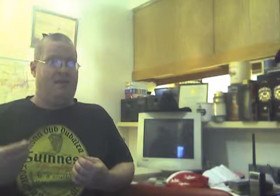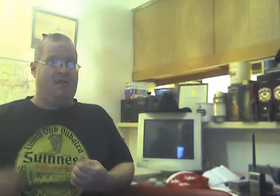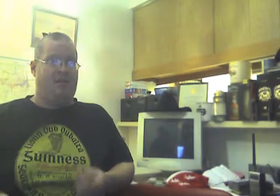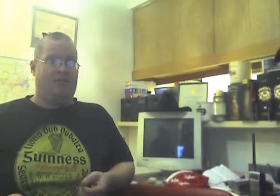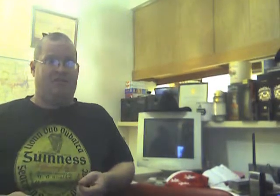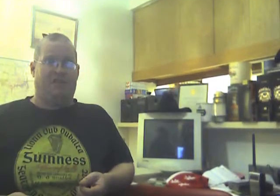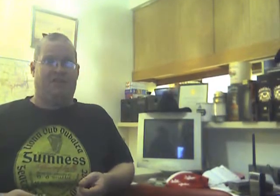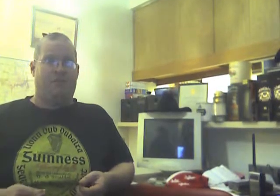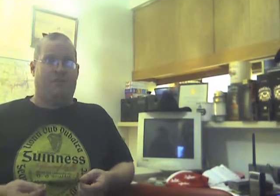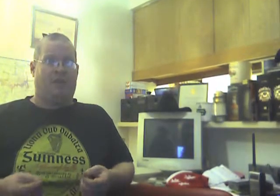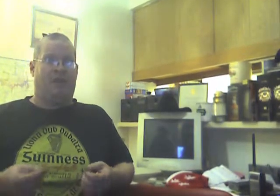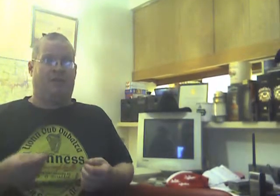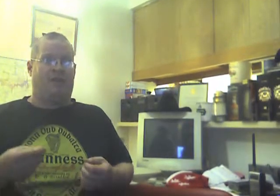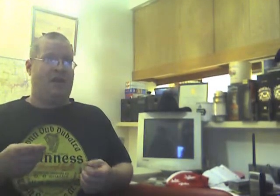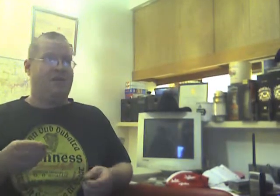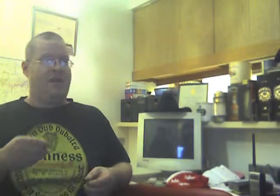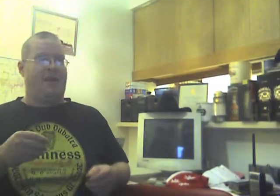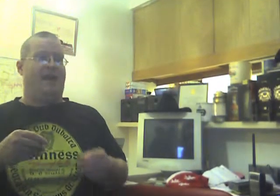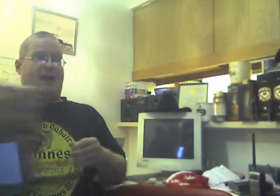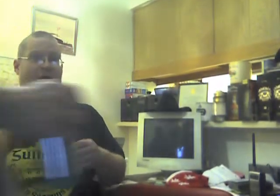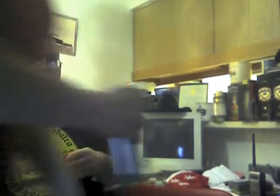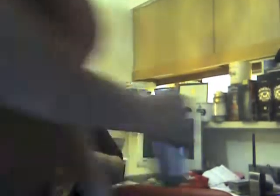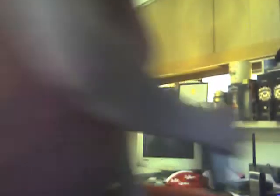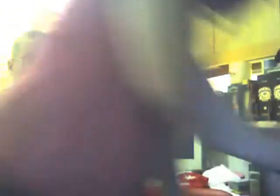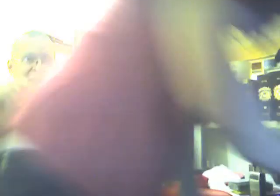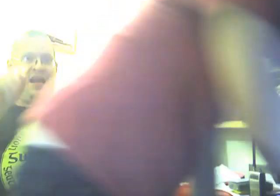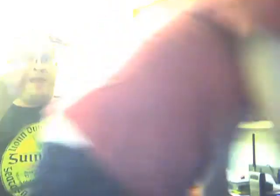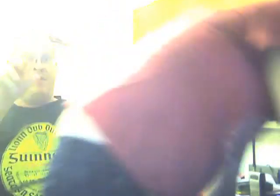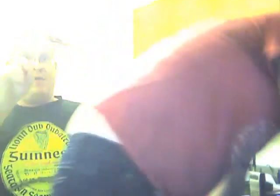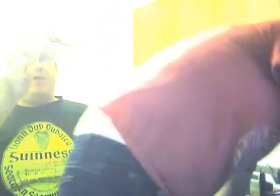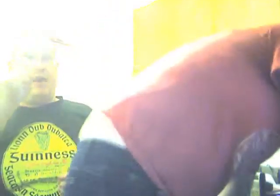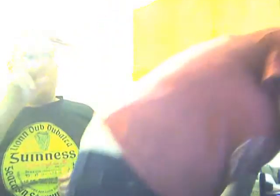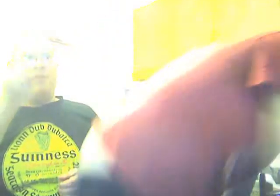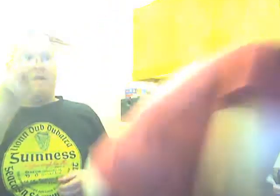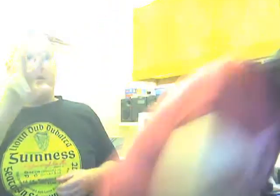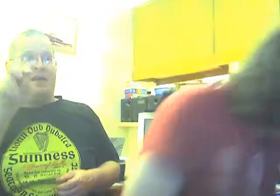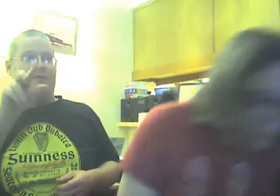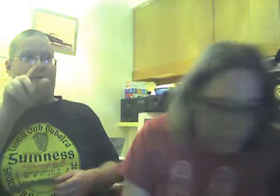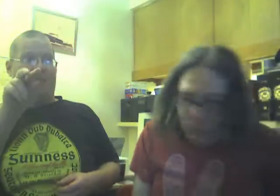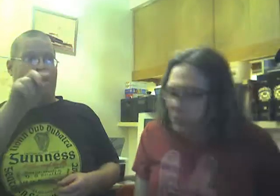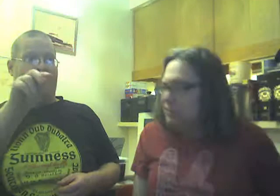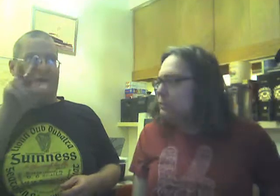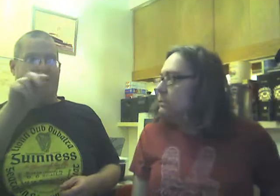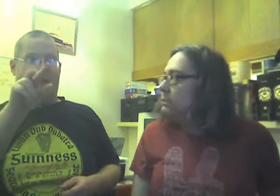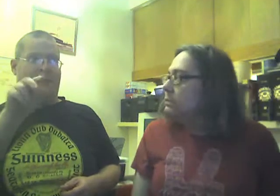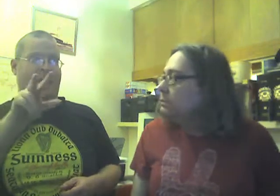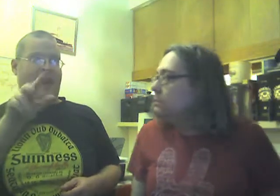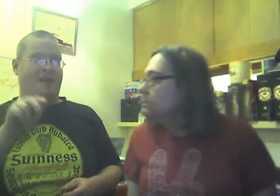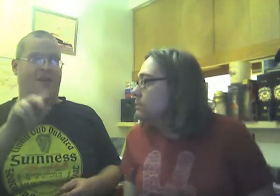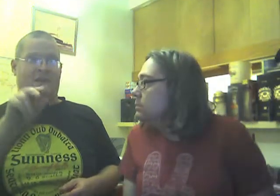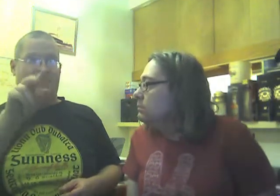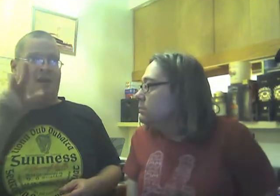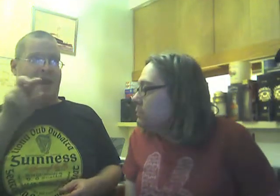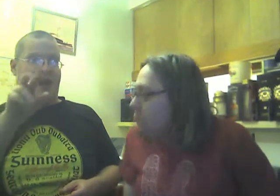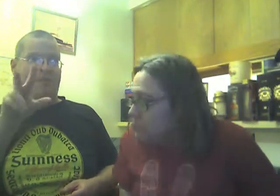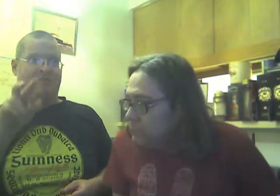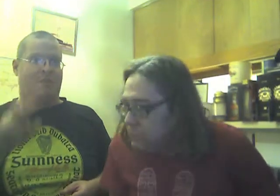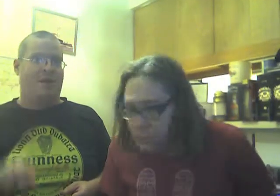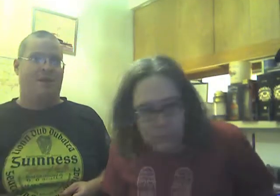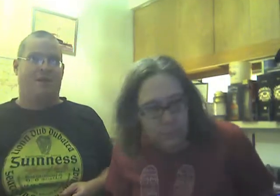girls at school, they all talk, heck, I remember this game, where are you going to live? What type of guy are you going to marry? How much money are